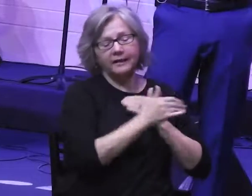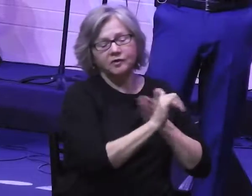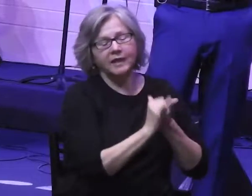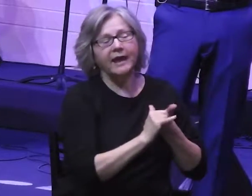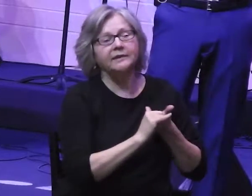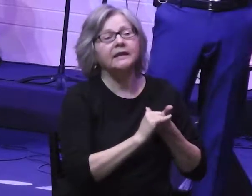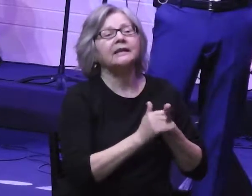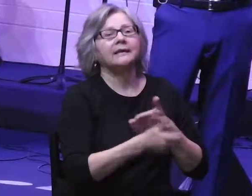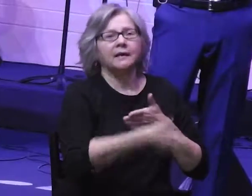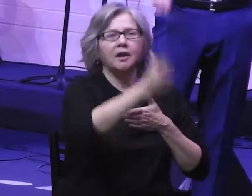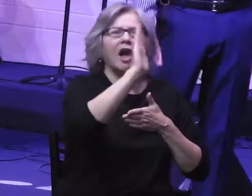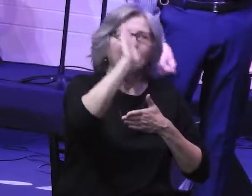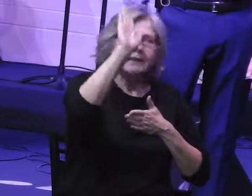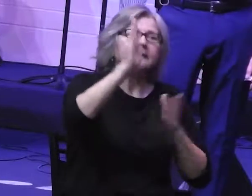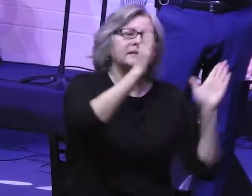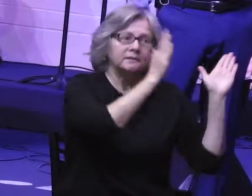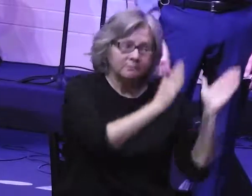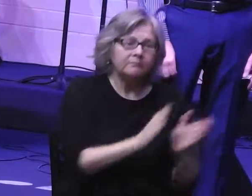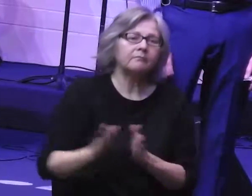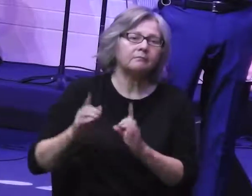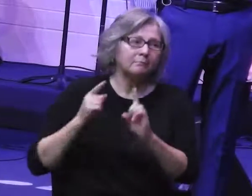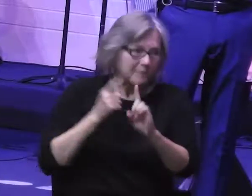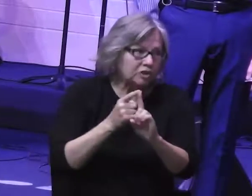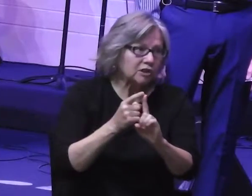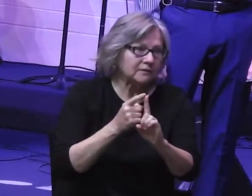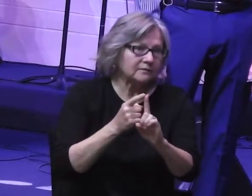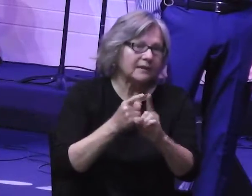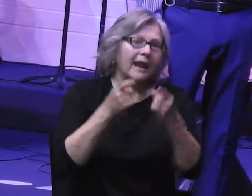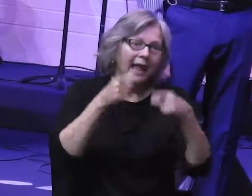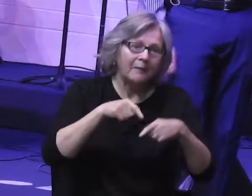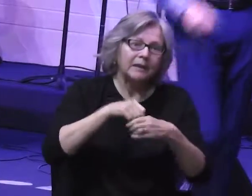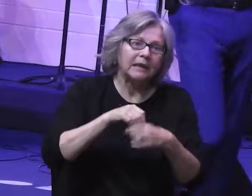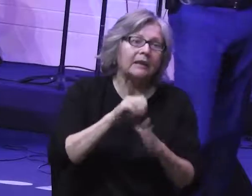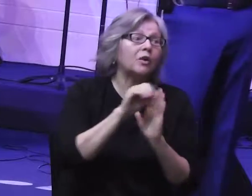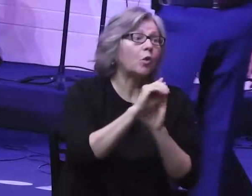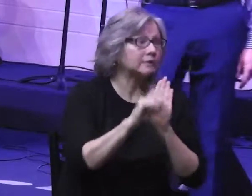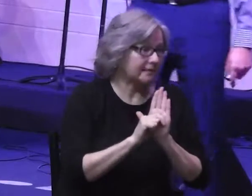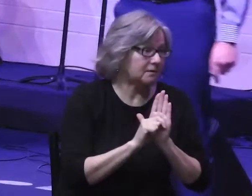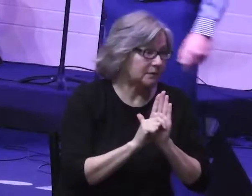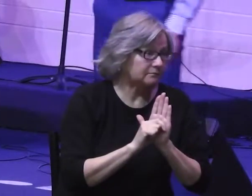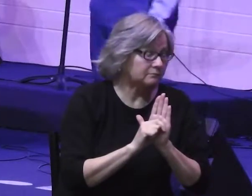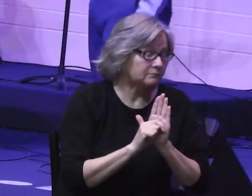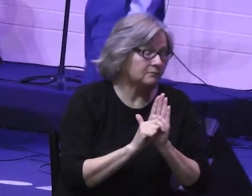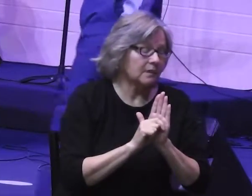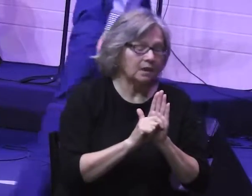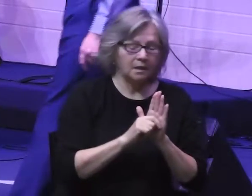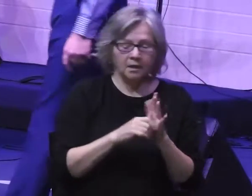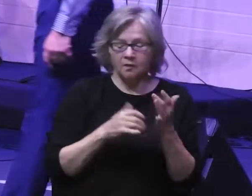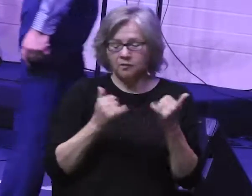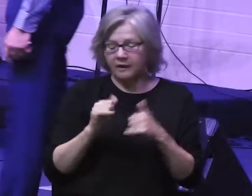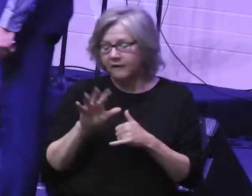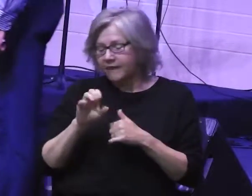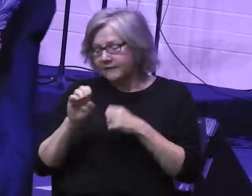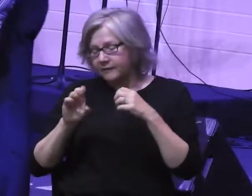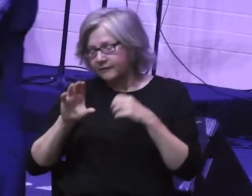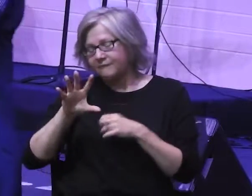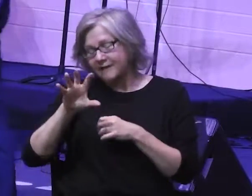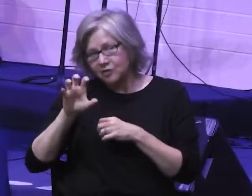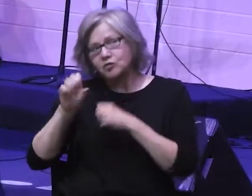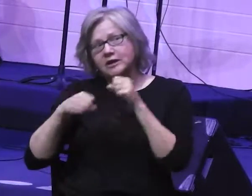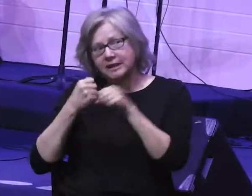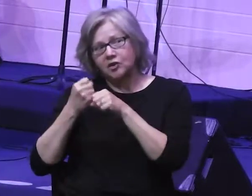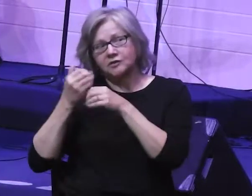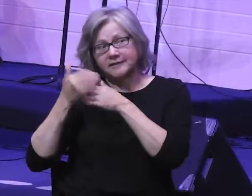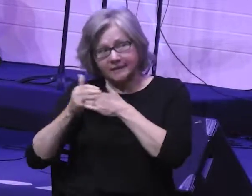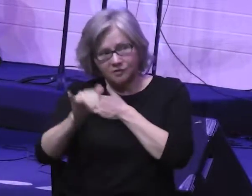few that follow. It's God's mission that's going to be carried out throughout the Old Testament. So it's been 500 years